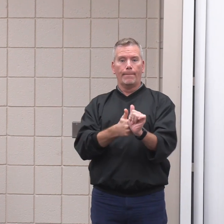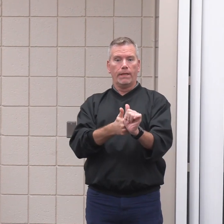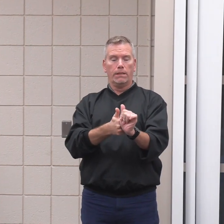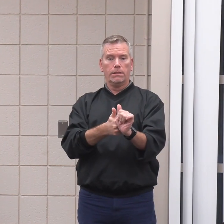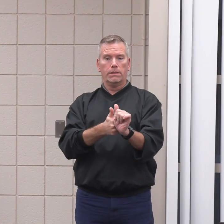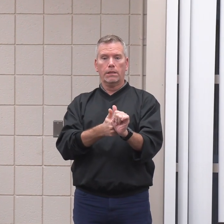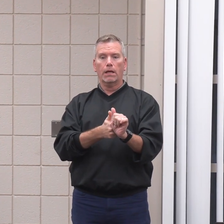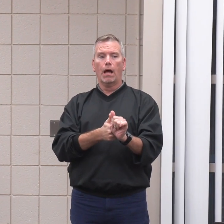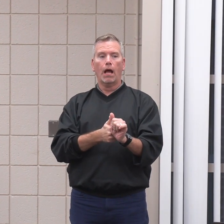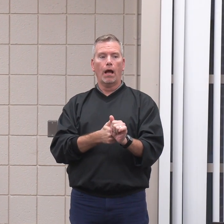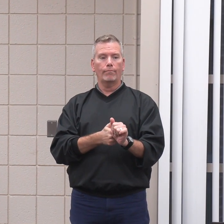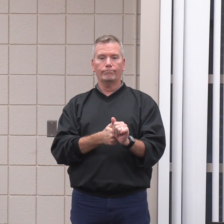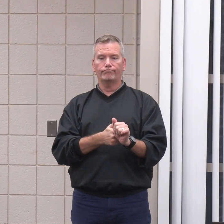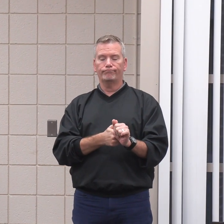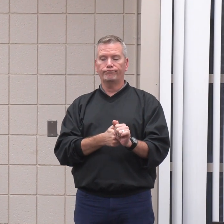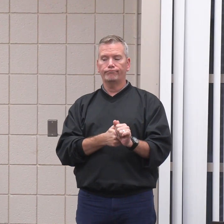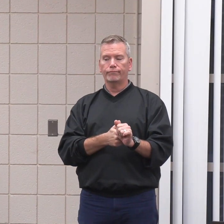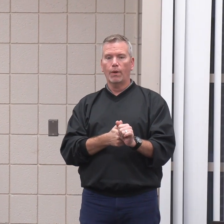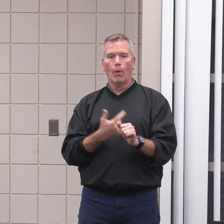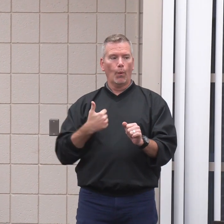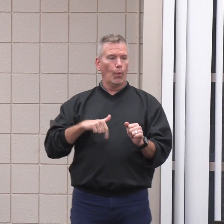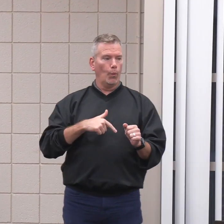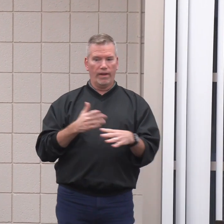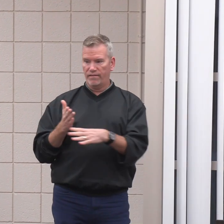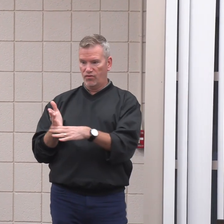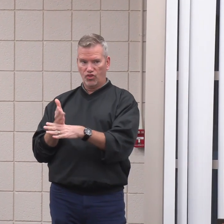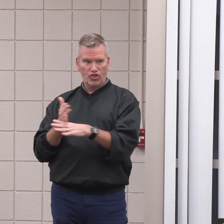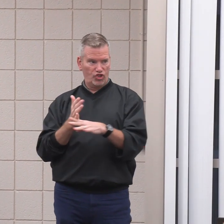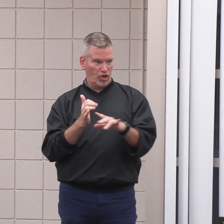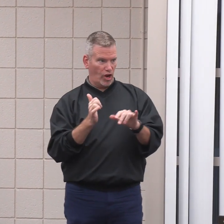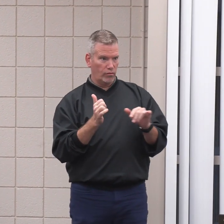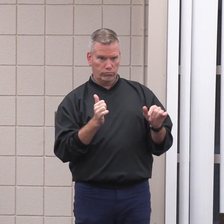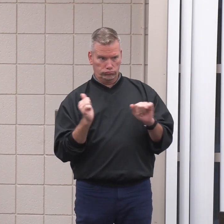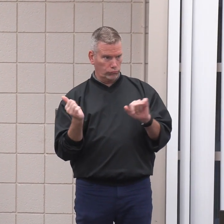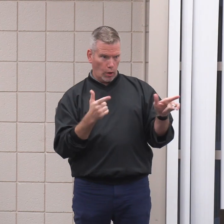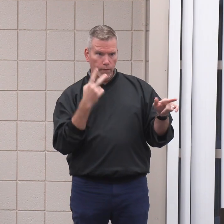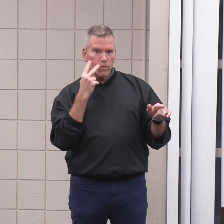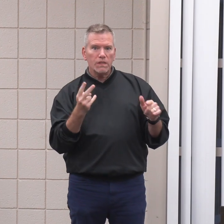That has been shared with all of us. We've seen the new policy updates that have come forward.